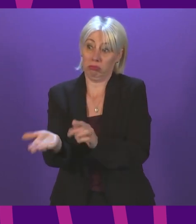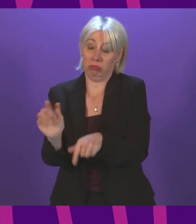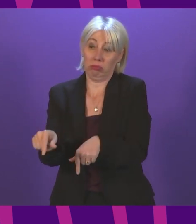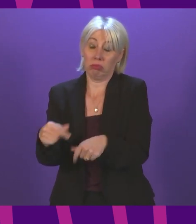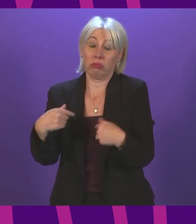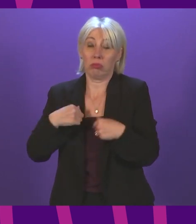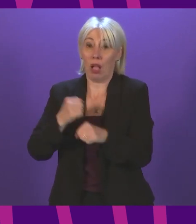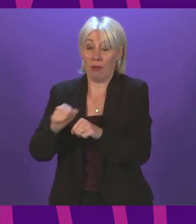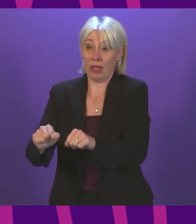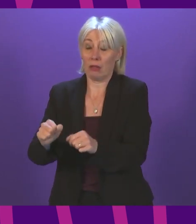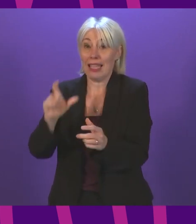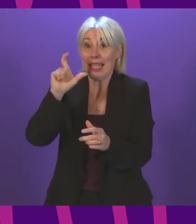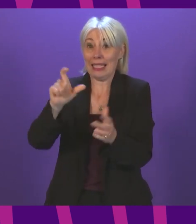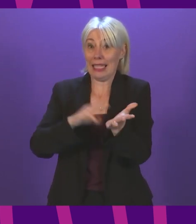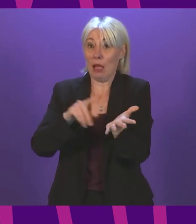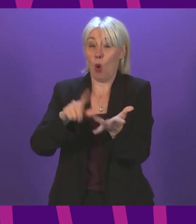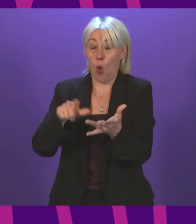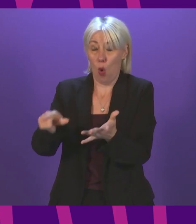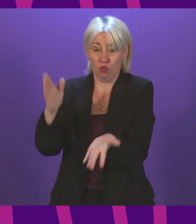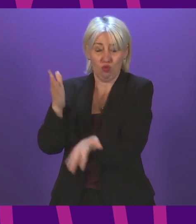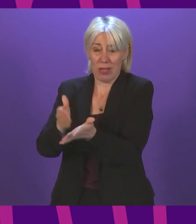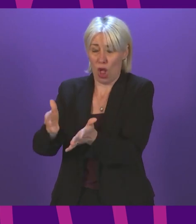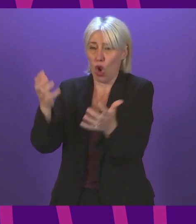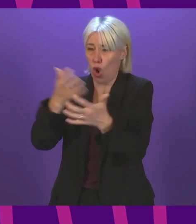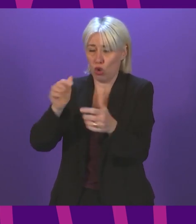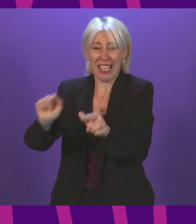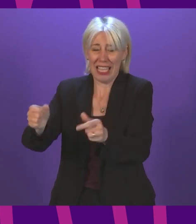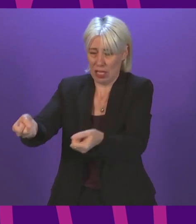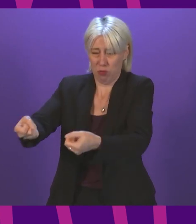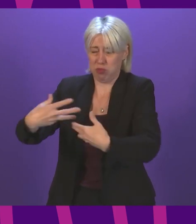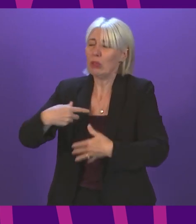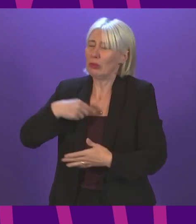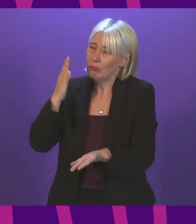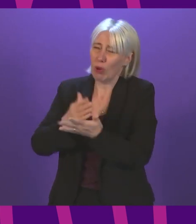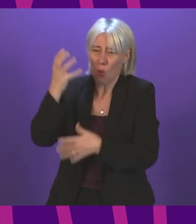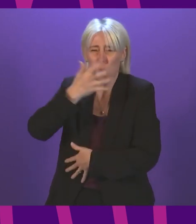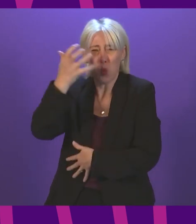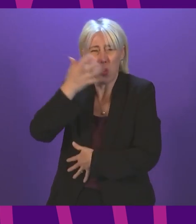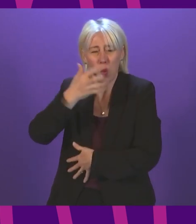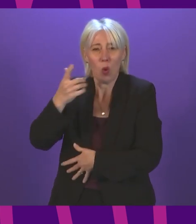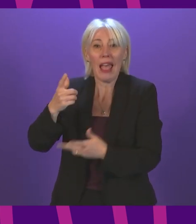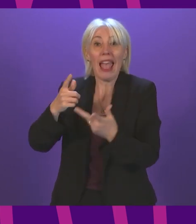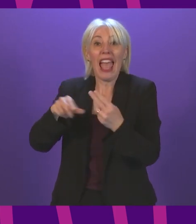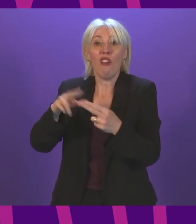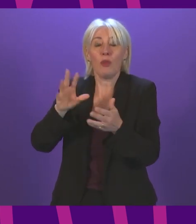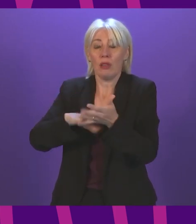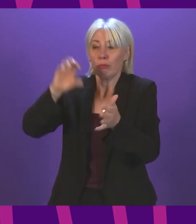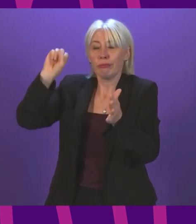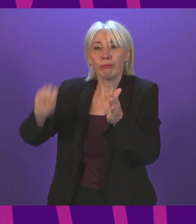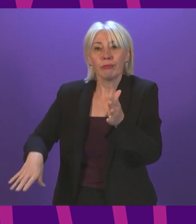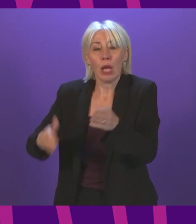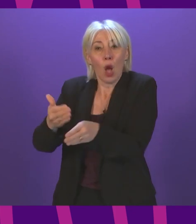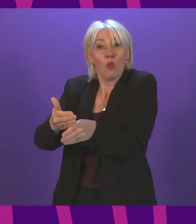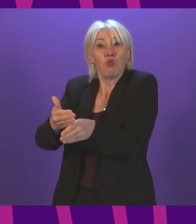concerns. The Chief Medical Officer has communicated to me very real concerns about removing the requirement for pre